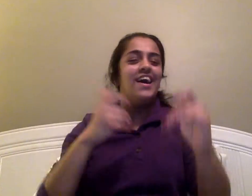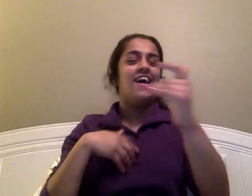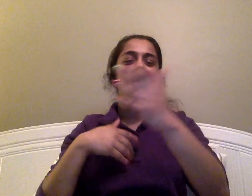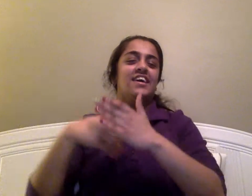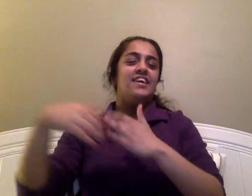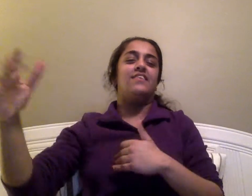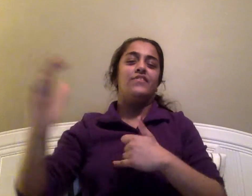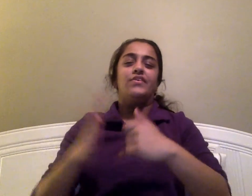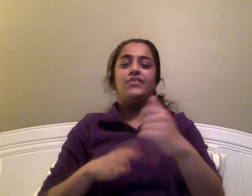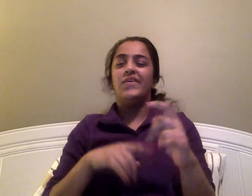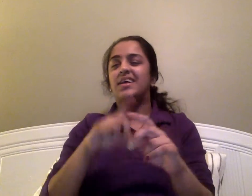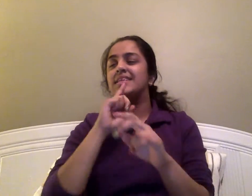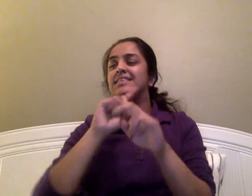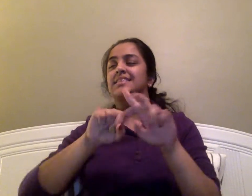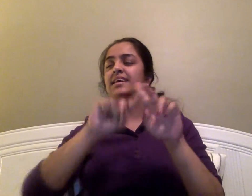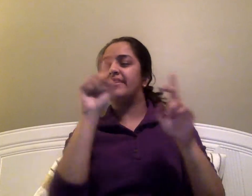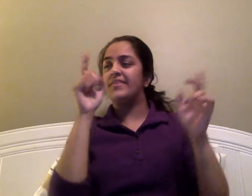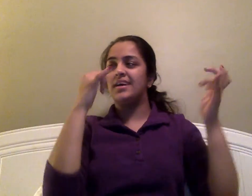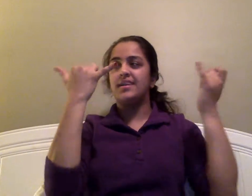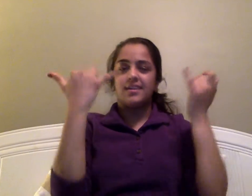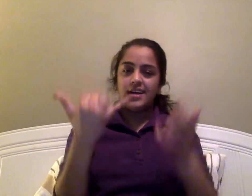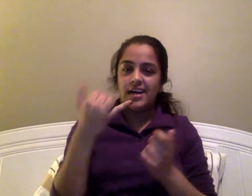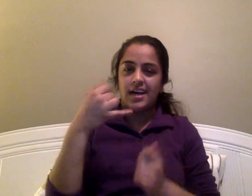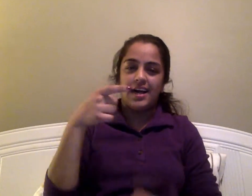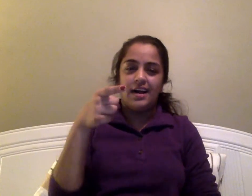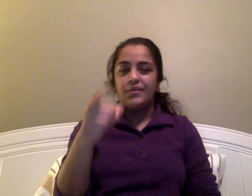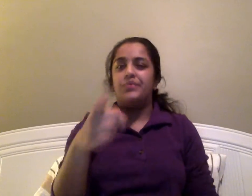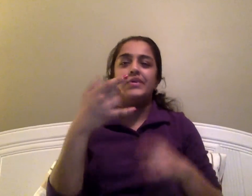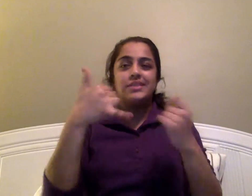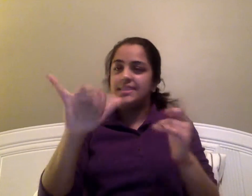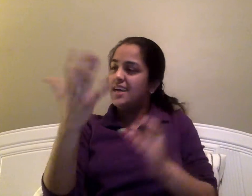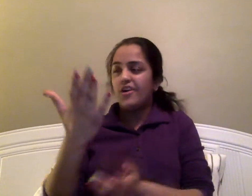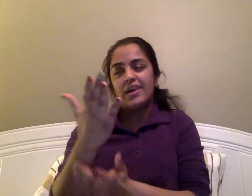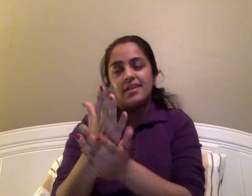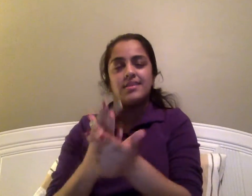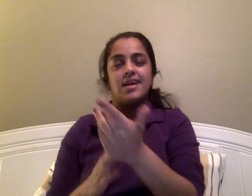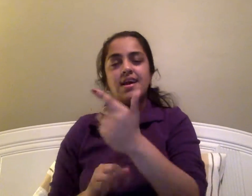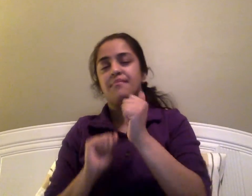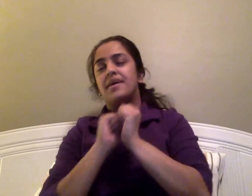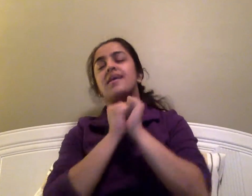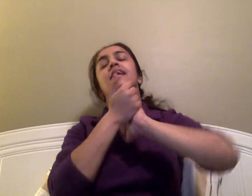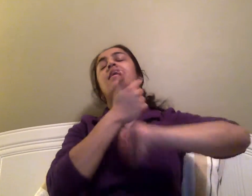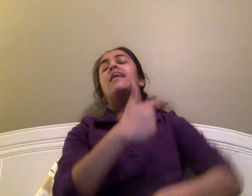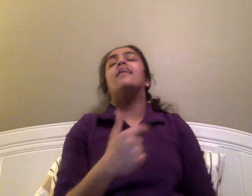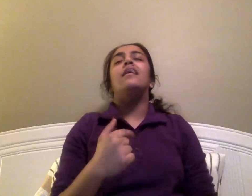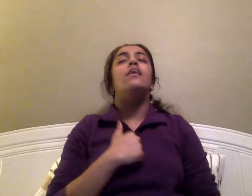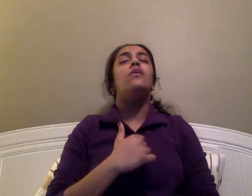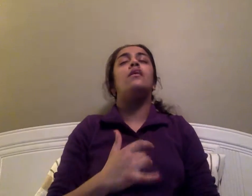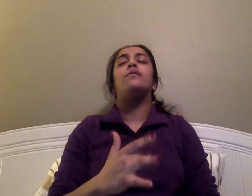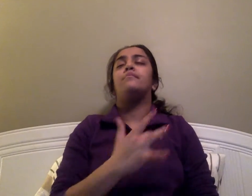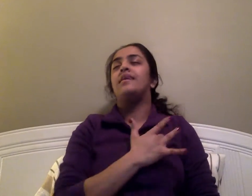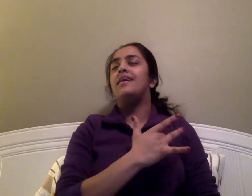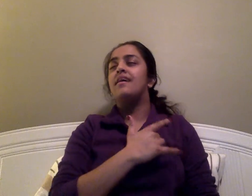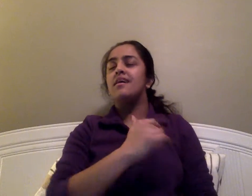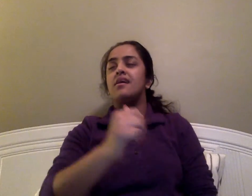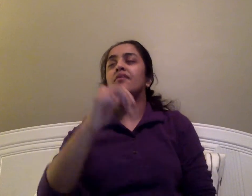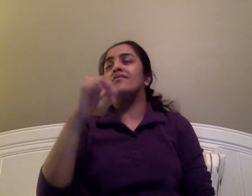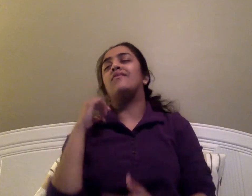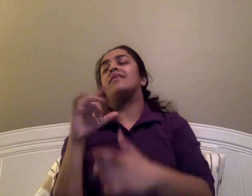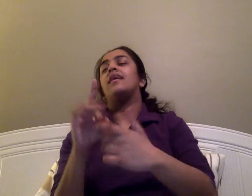and even though it's different now, you're still here somehow, my heart won't let you